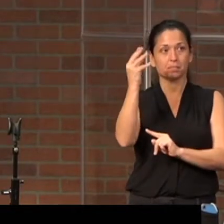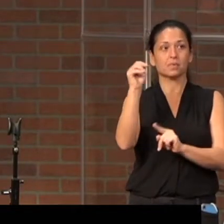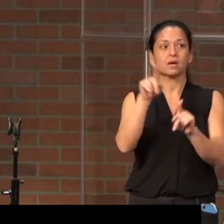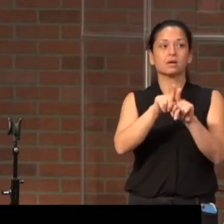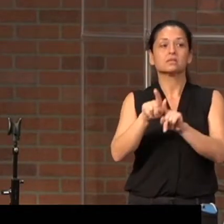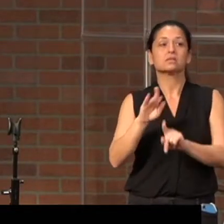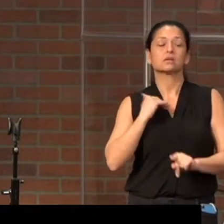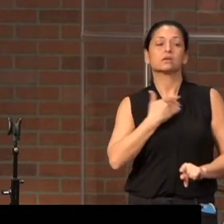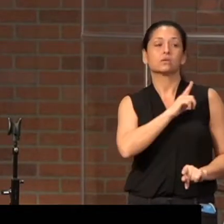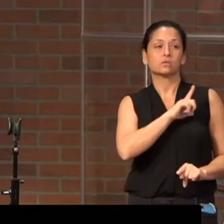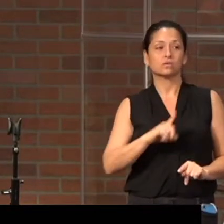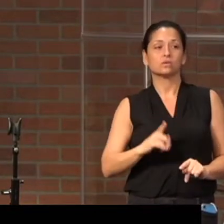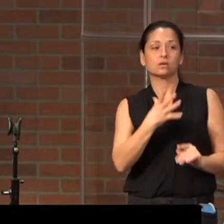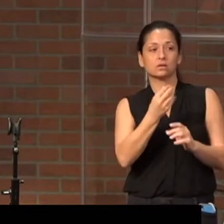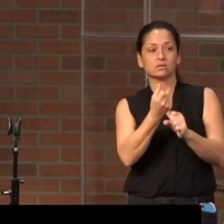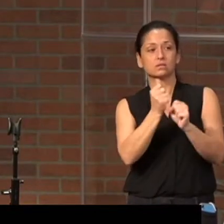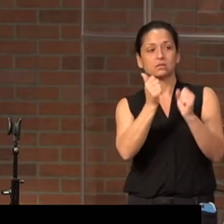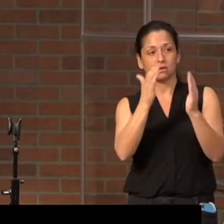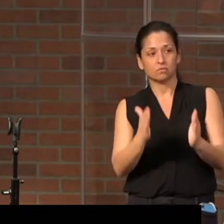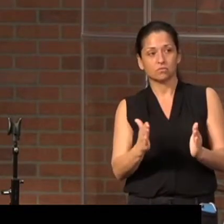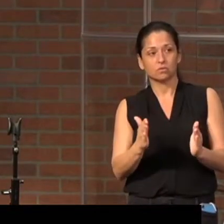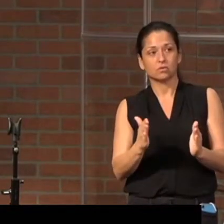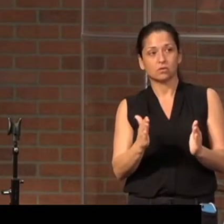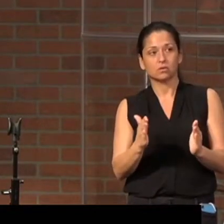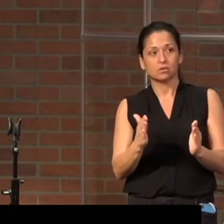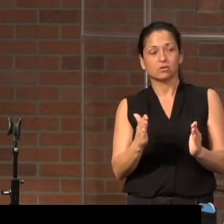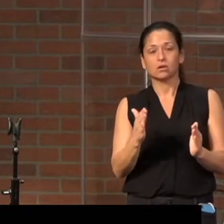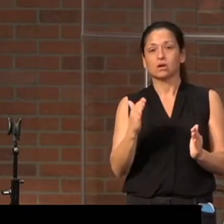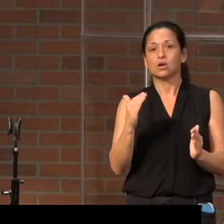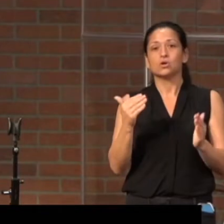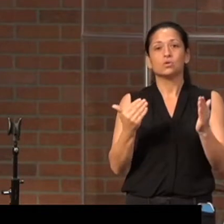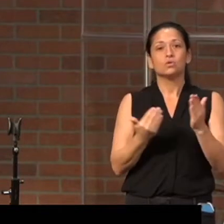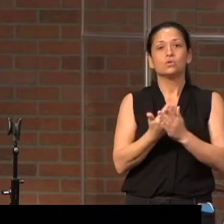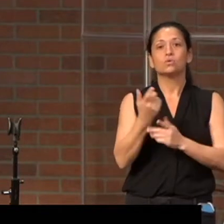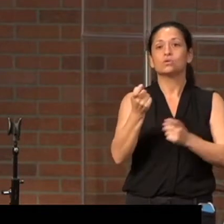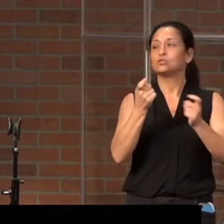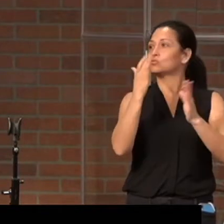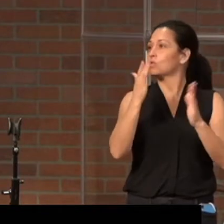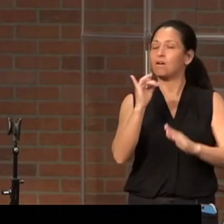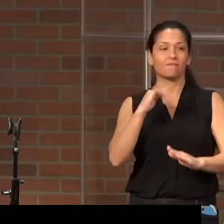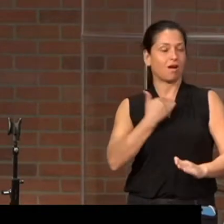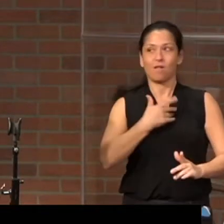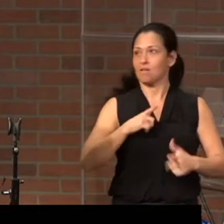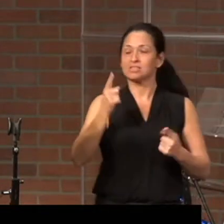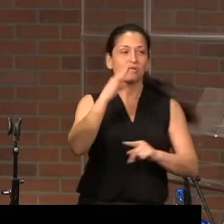and savior. Our Lord being the new master of our life. Preach it.